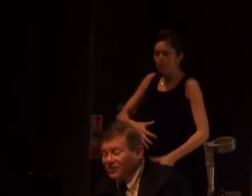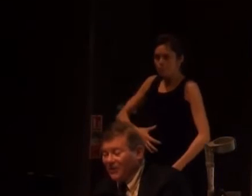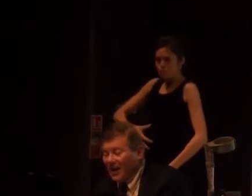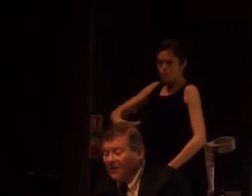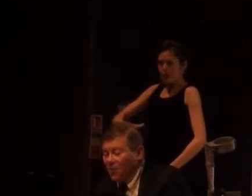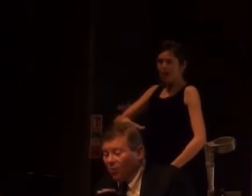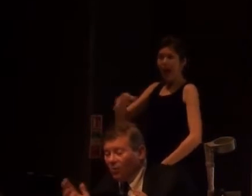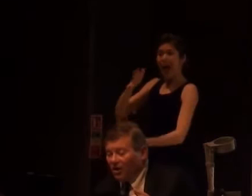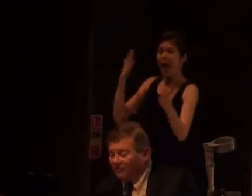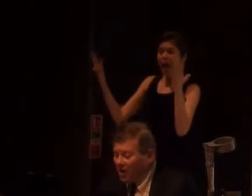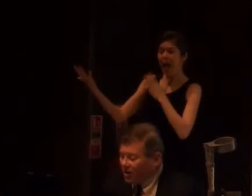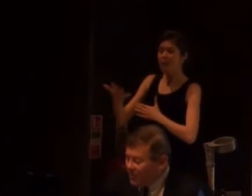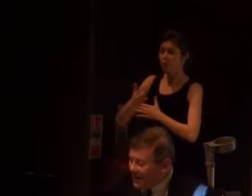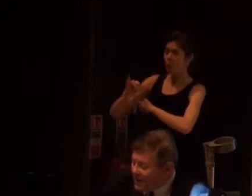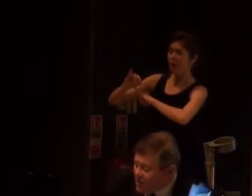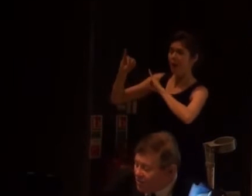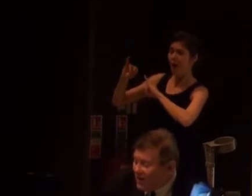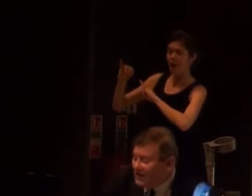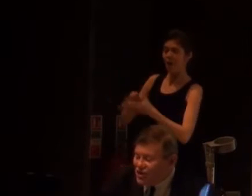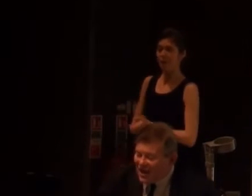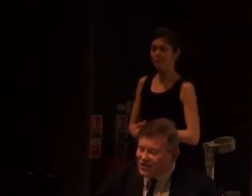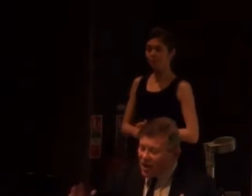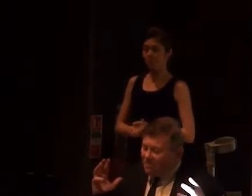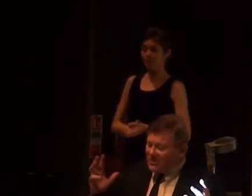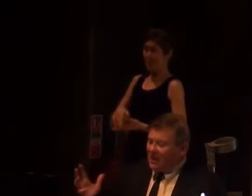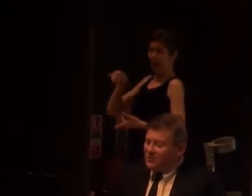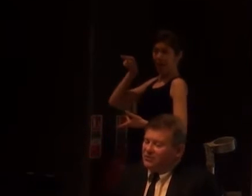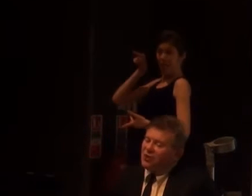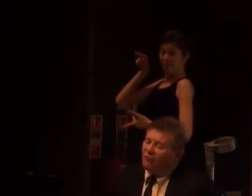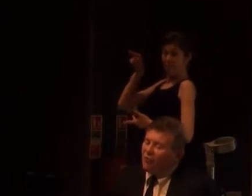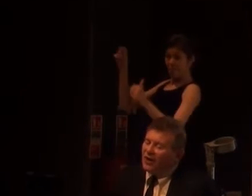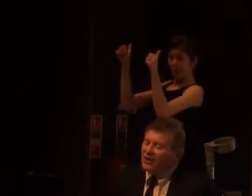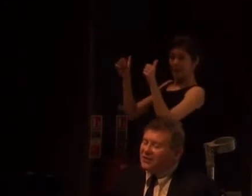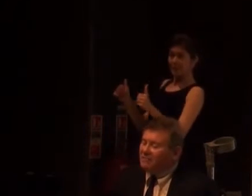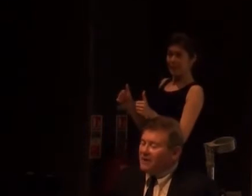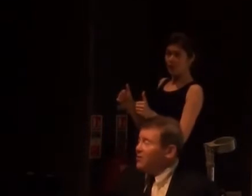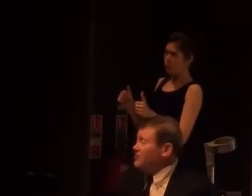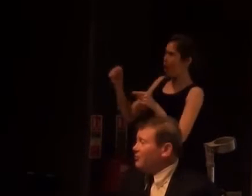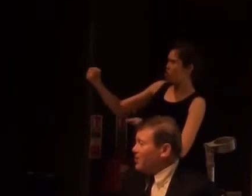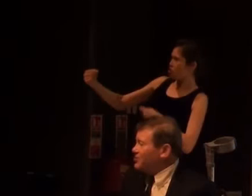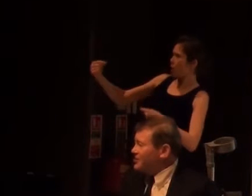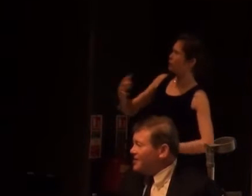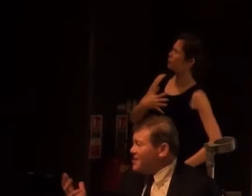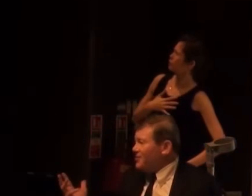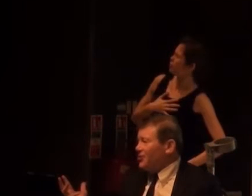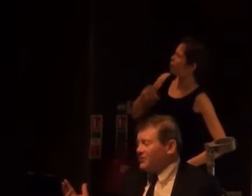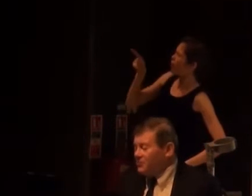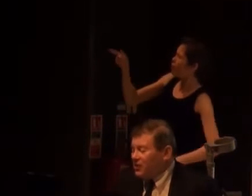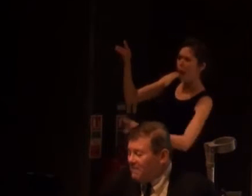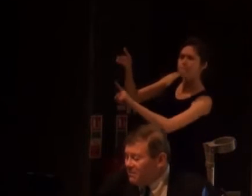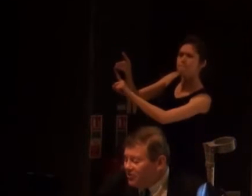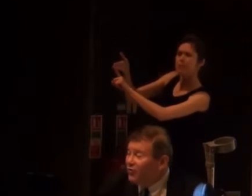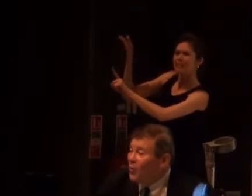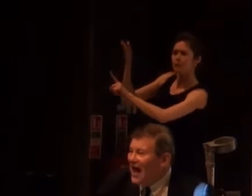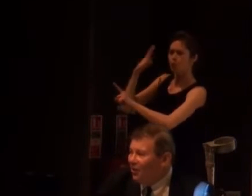Trafalgar Square, or the work of Mark Quinn, who really challenged our perceptions of what it is to be a beautiful person, that